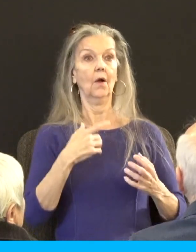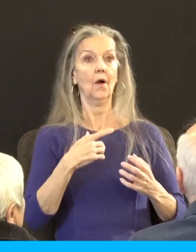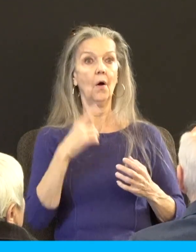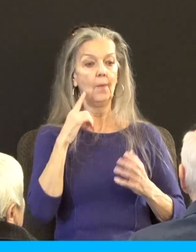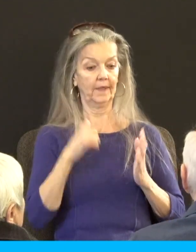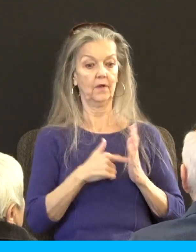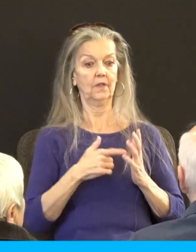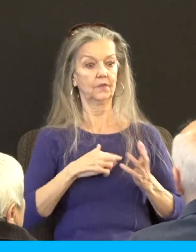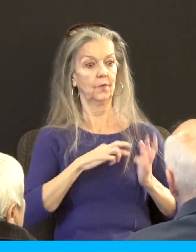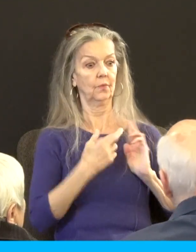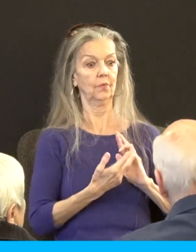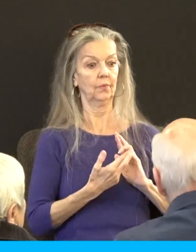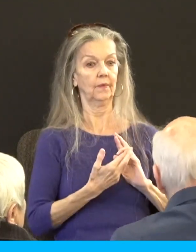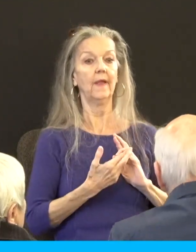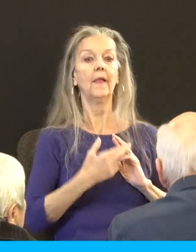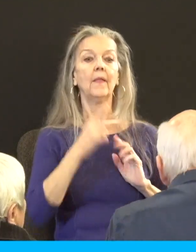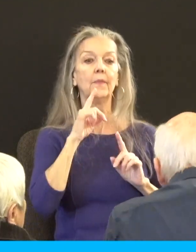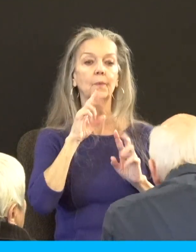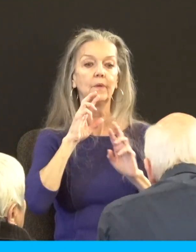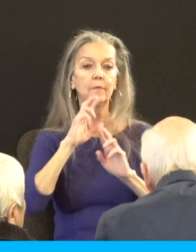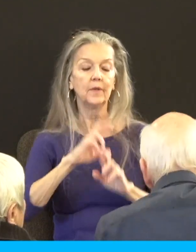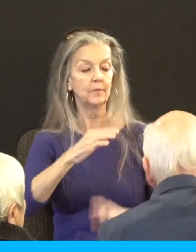welcome home not oh look who it is